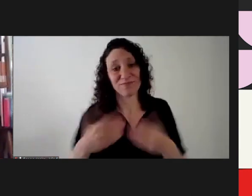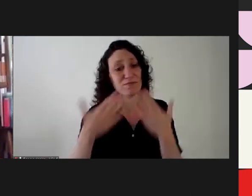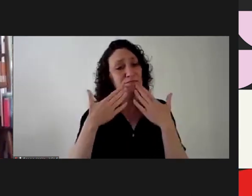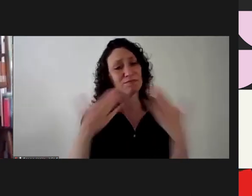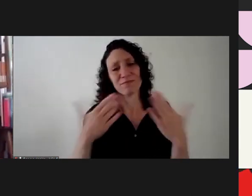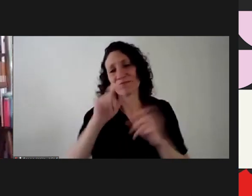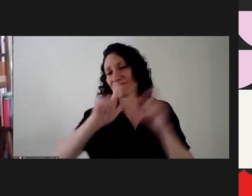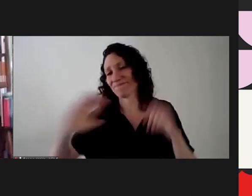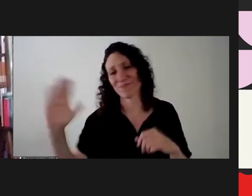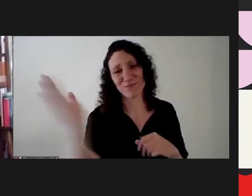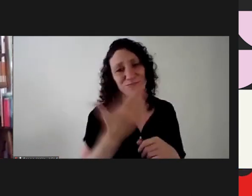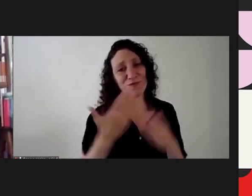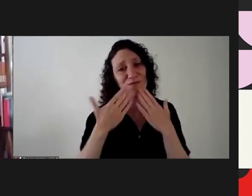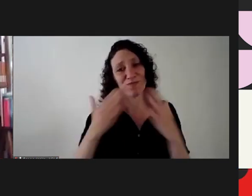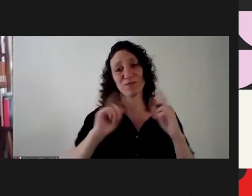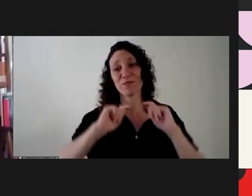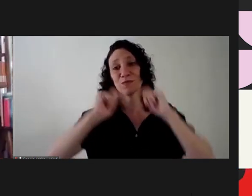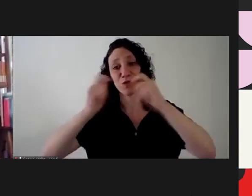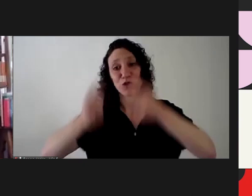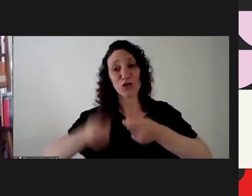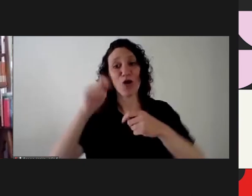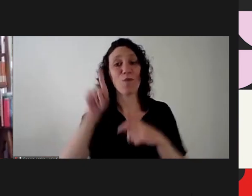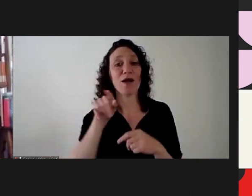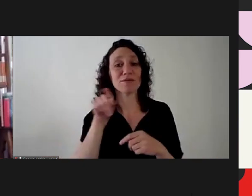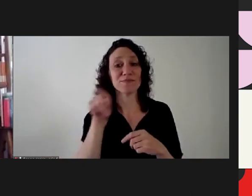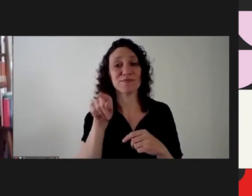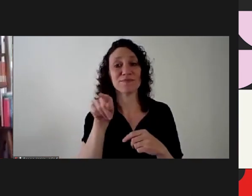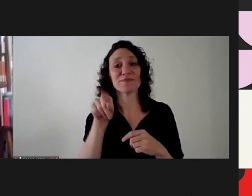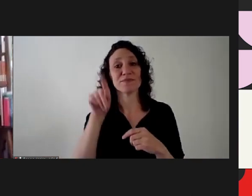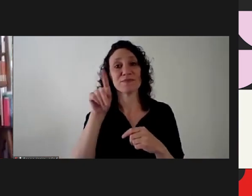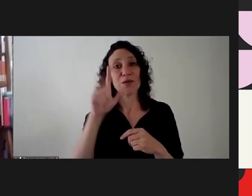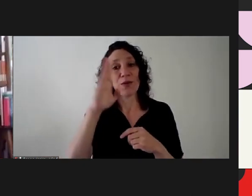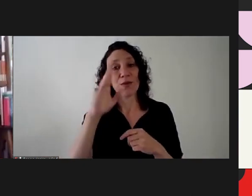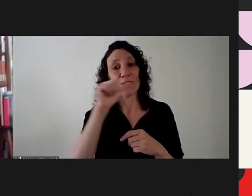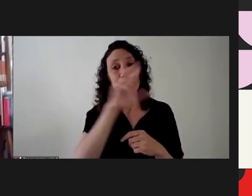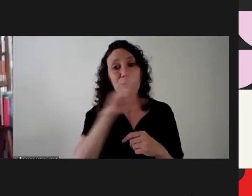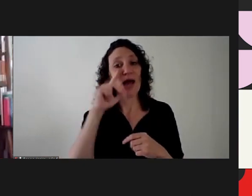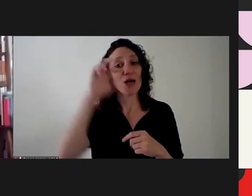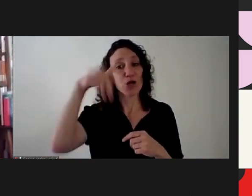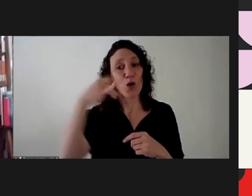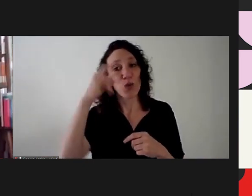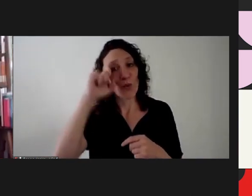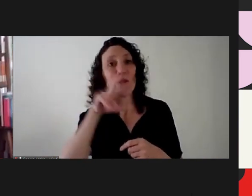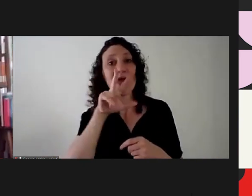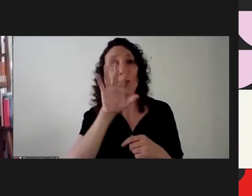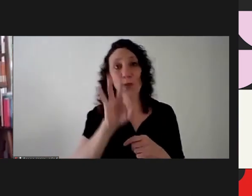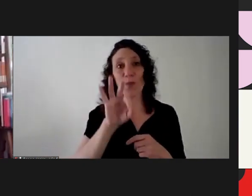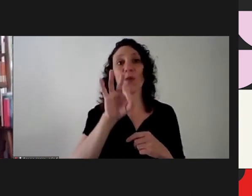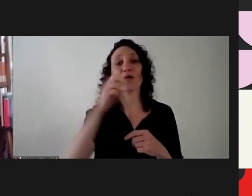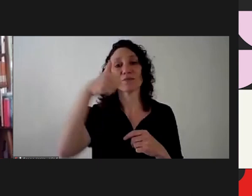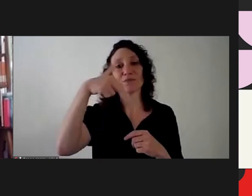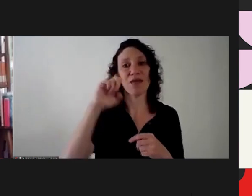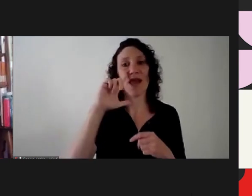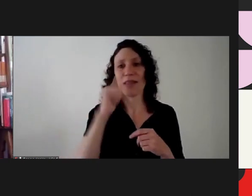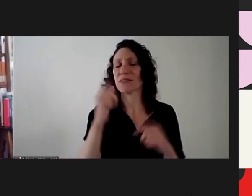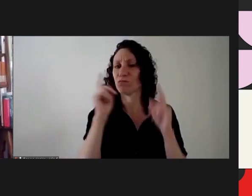possible so thank you very much and now i will officially give the floor to analia barrio nuevo she is